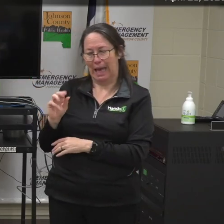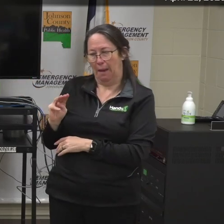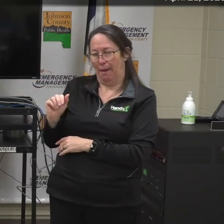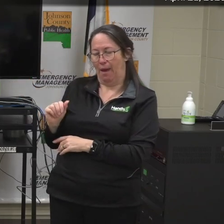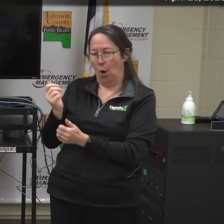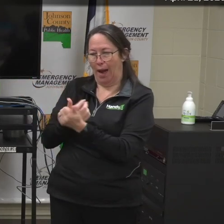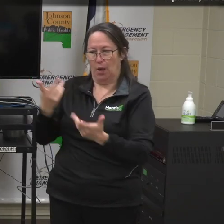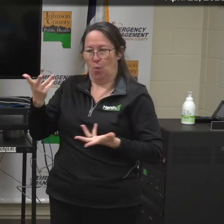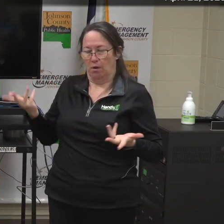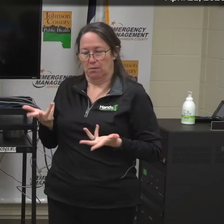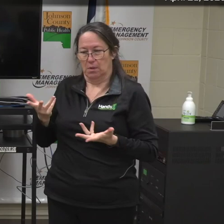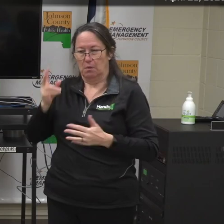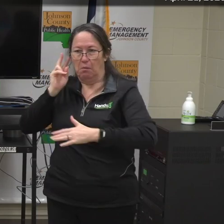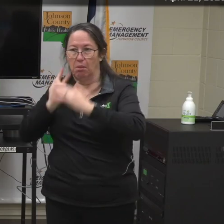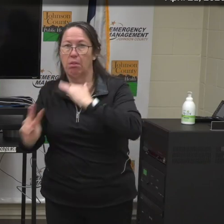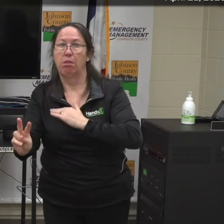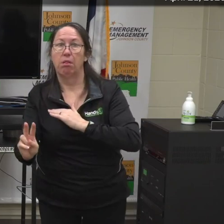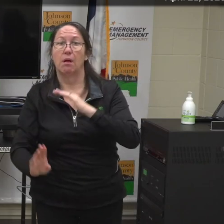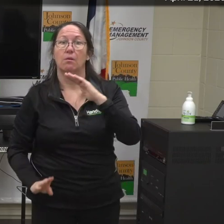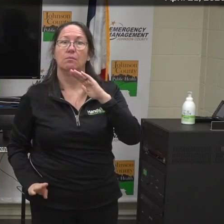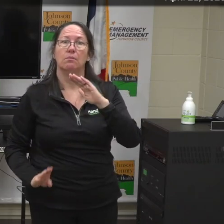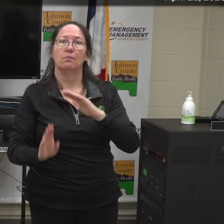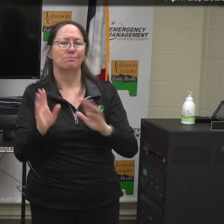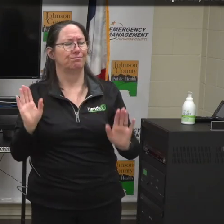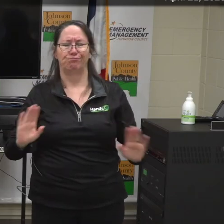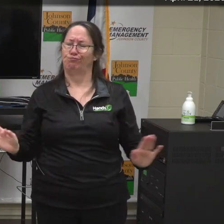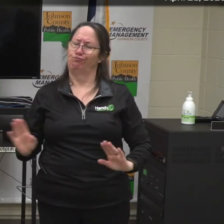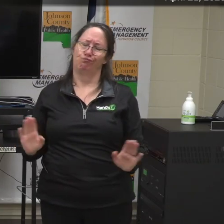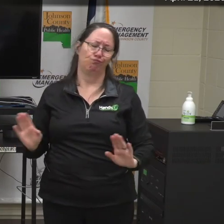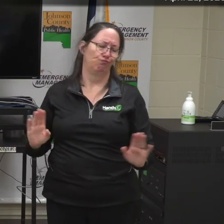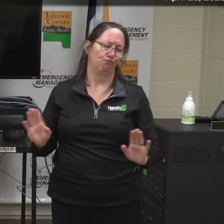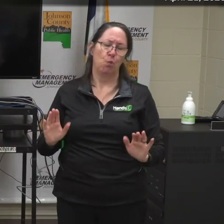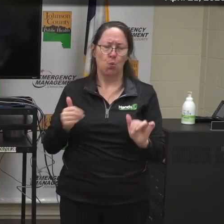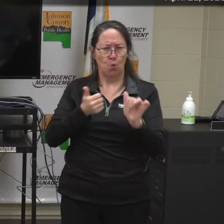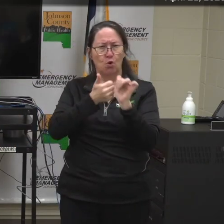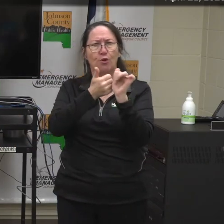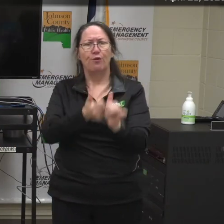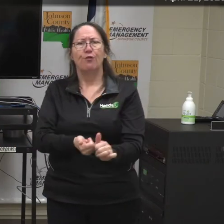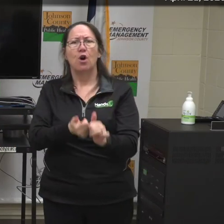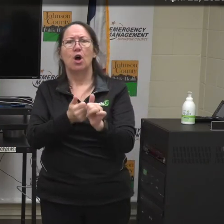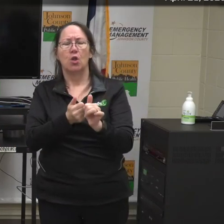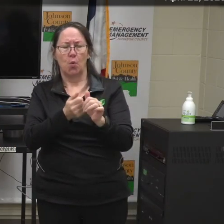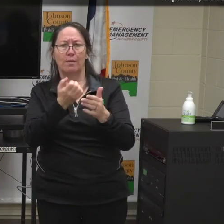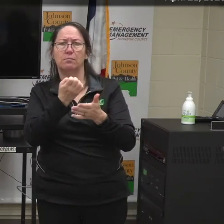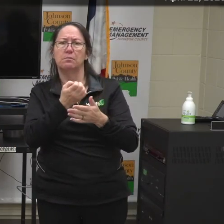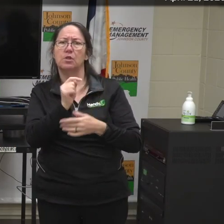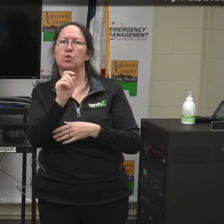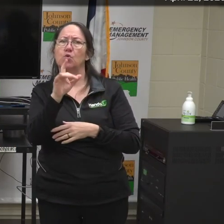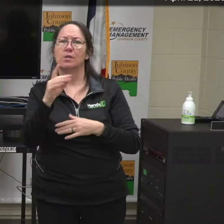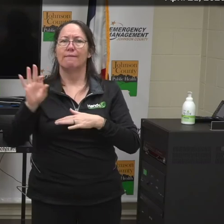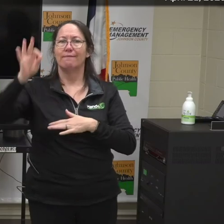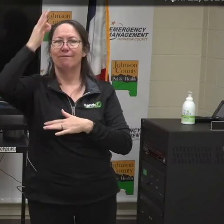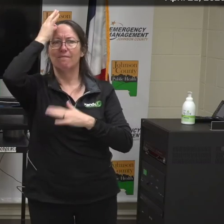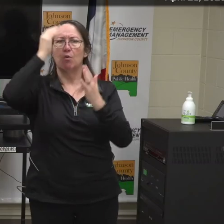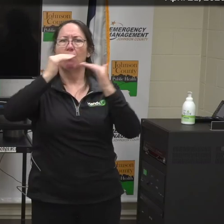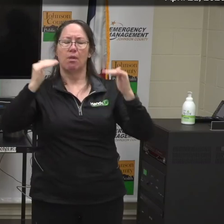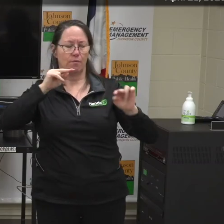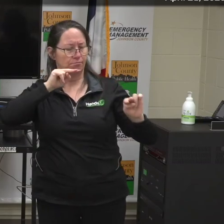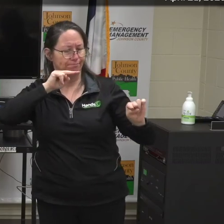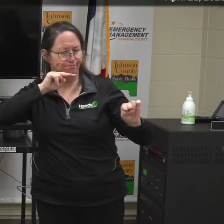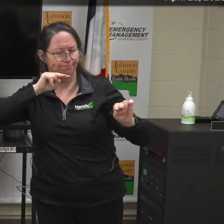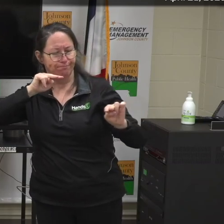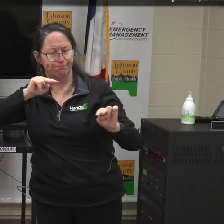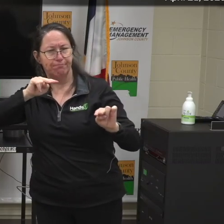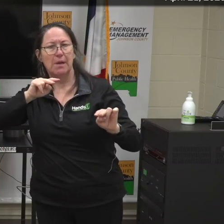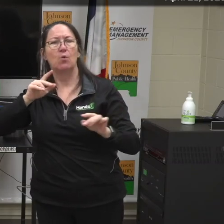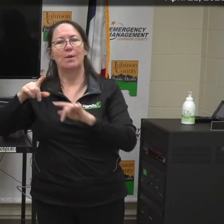in Johnson County is trying to forecast? So we're not. We're following the tools that are used at the federal level. I think everybody